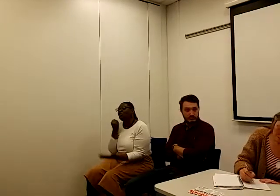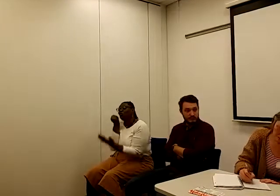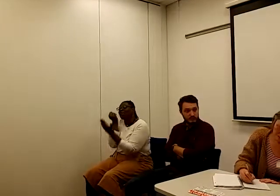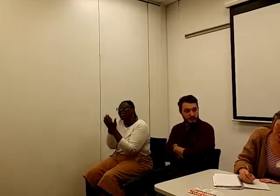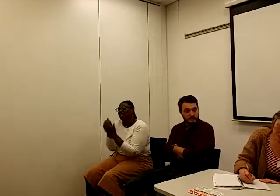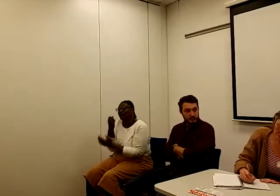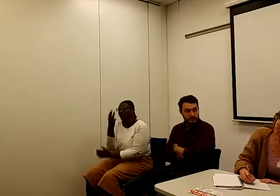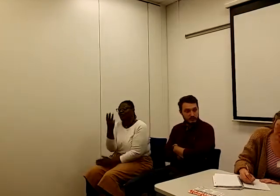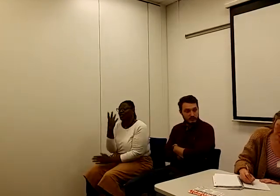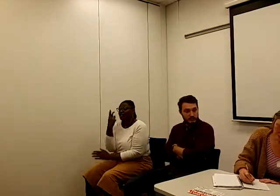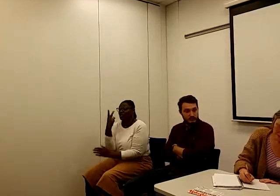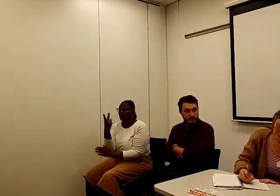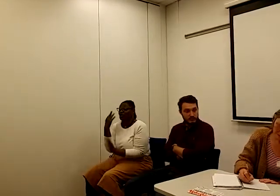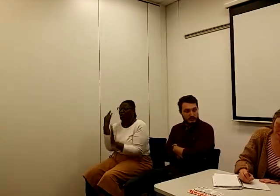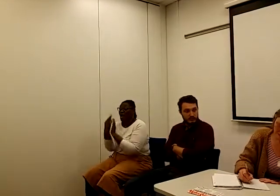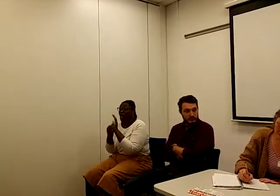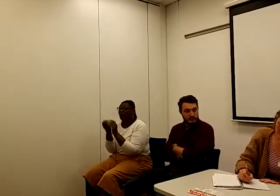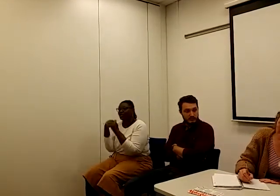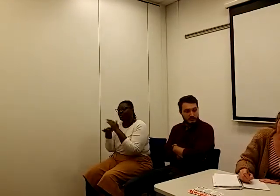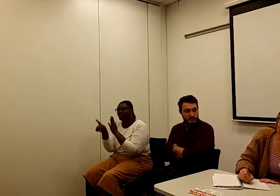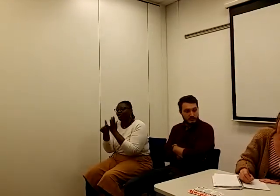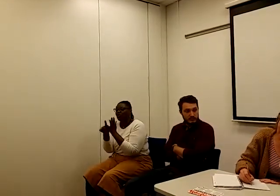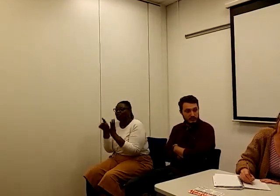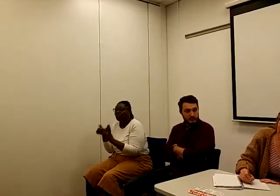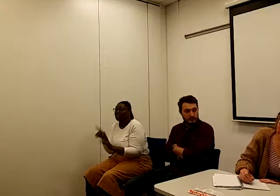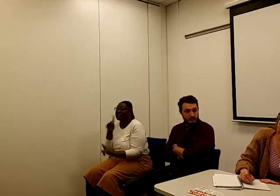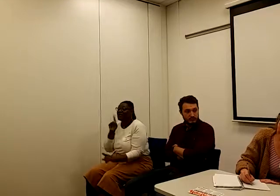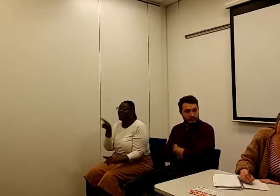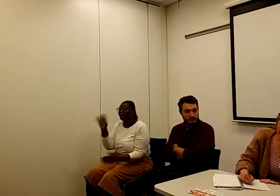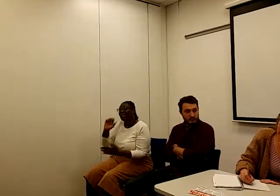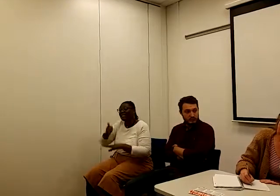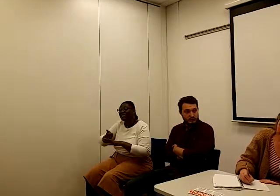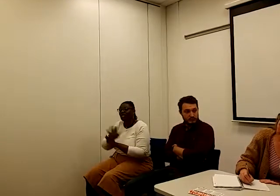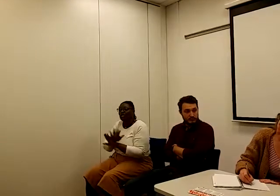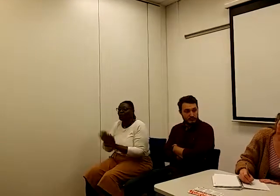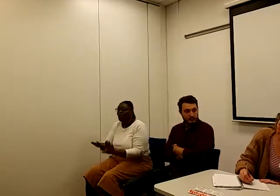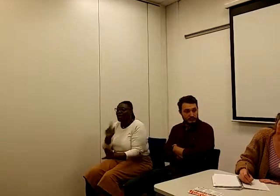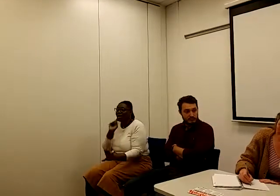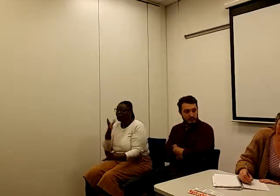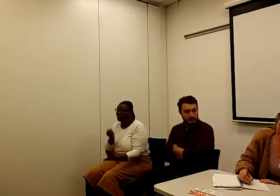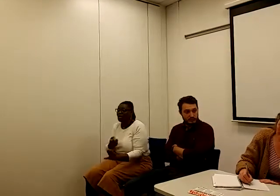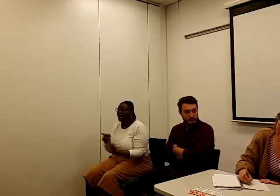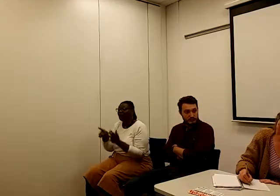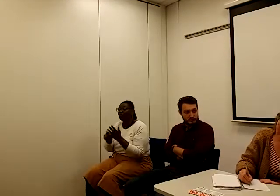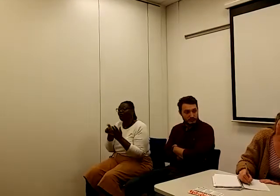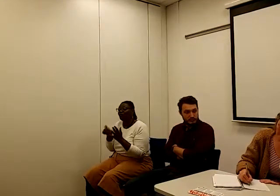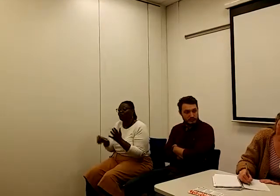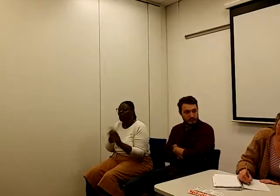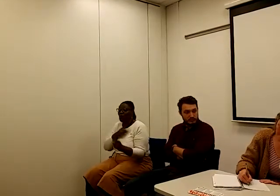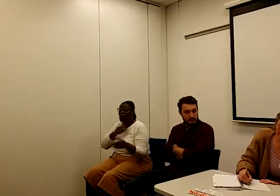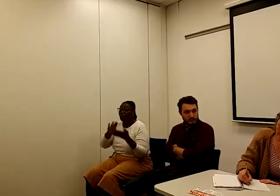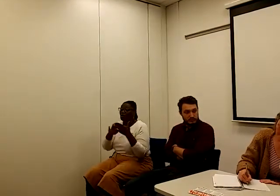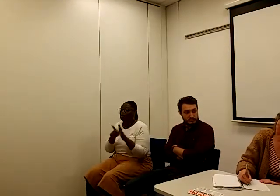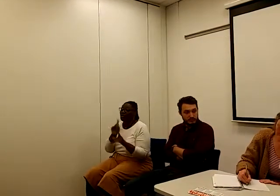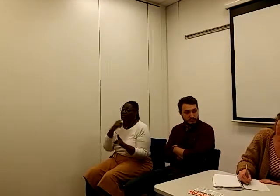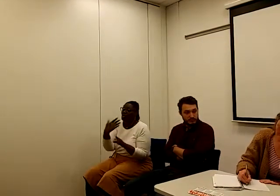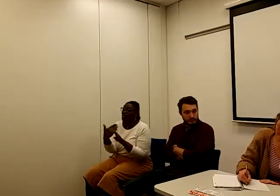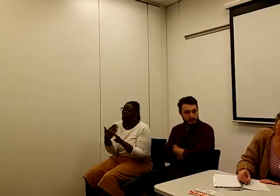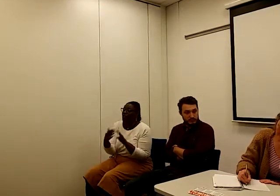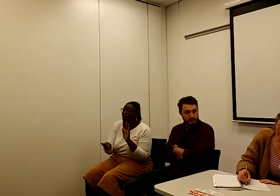hours under Universal Credit, basically you will not be able to claim Universal Credit because you're working full time and they